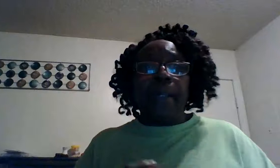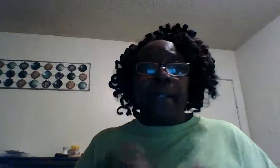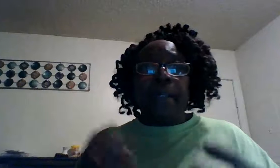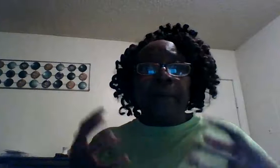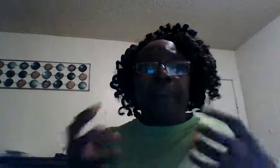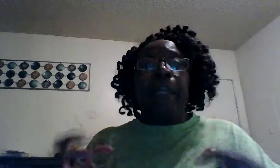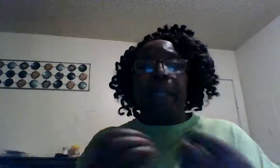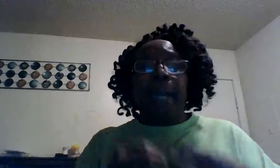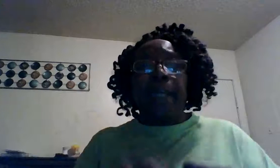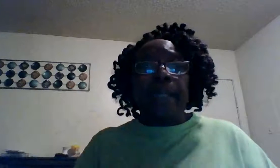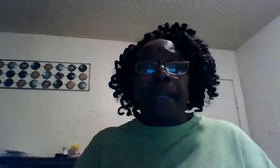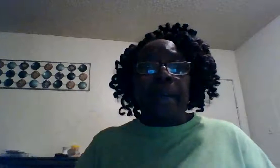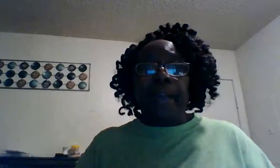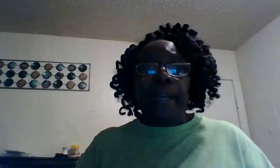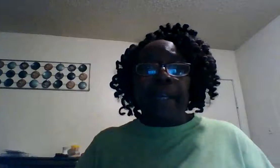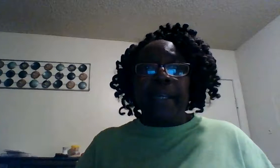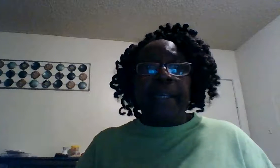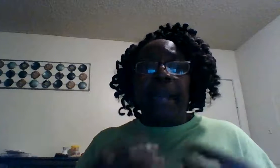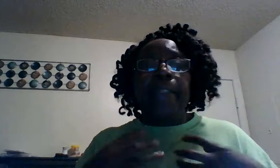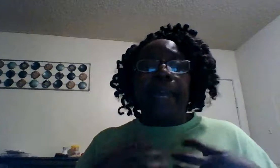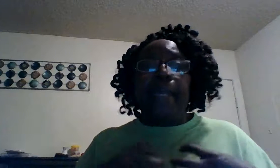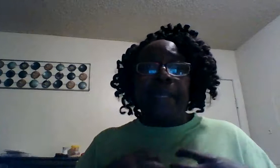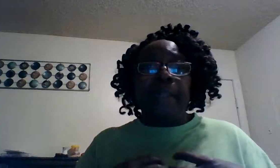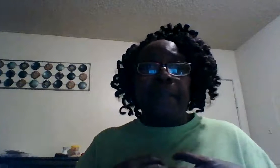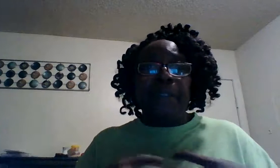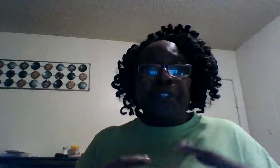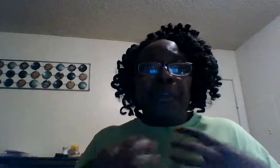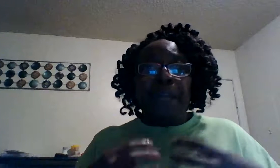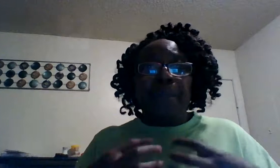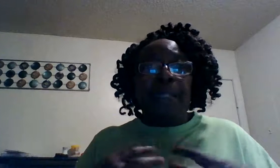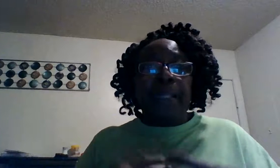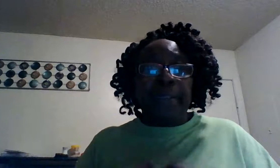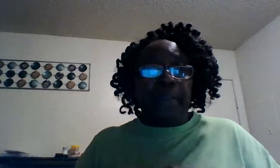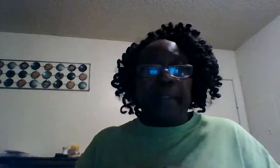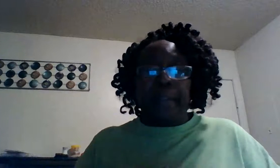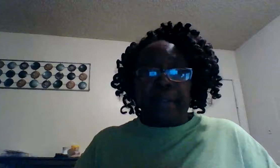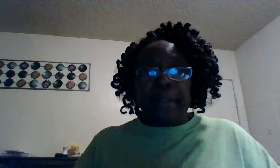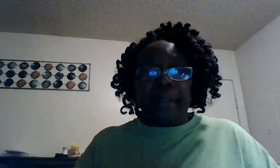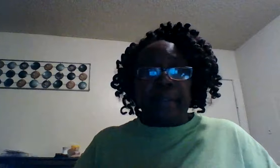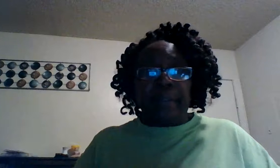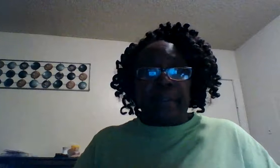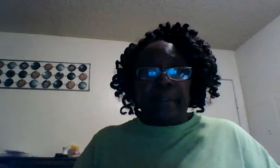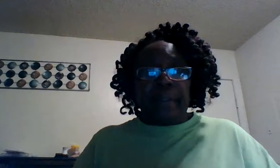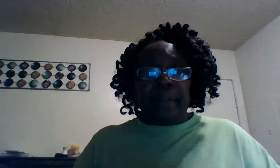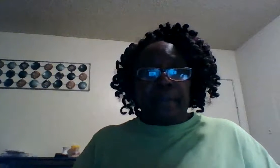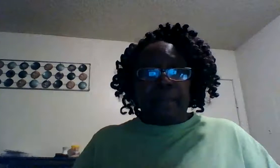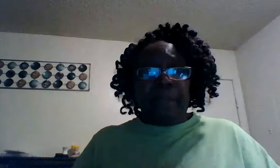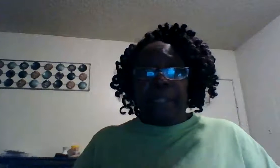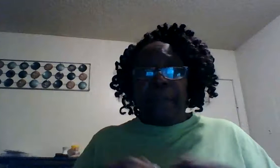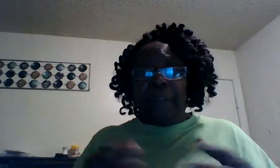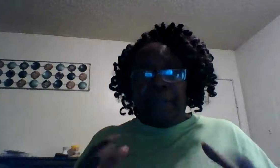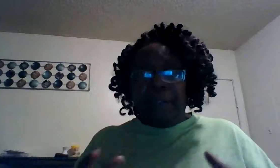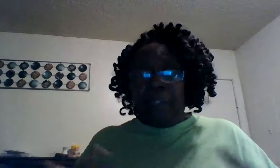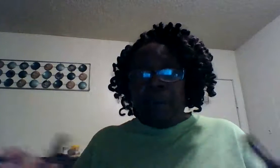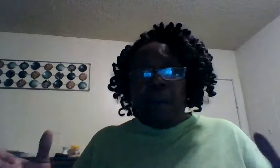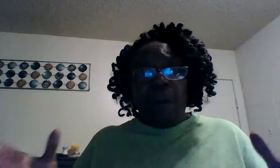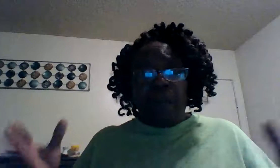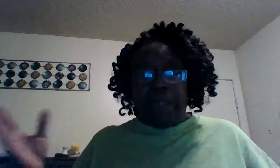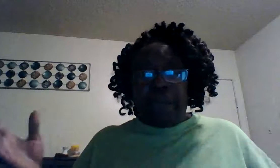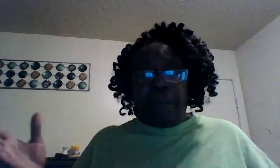don't take it out of the devil's hand he can't take it but you got to believe it but if it if it go on and if